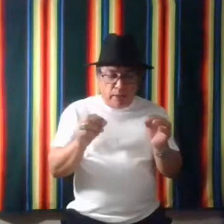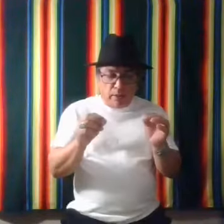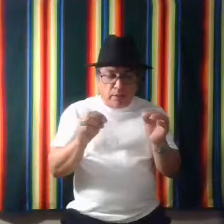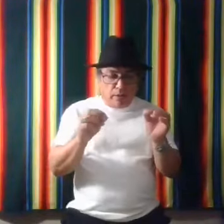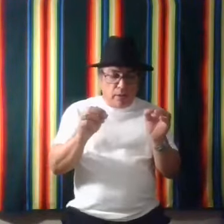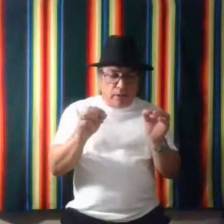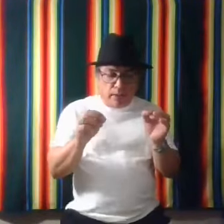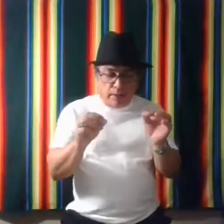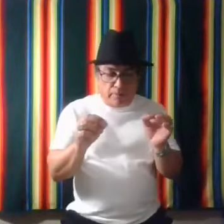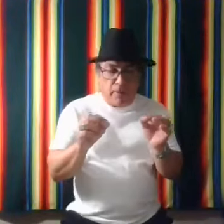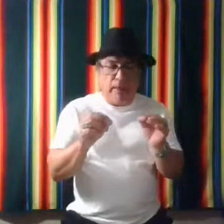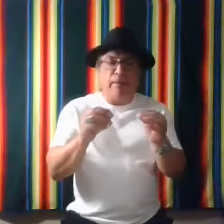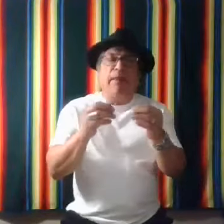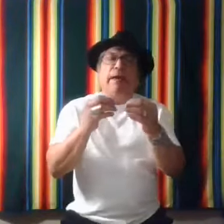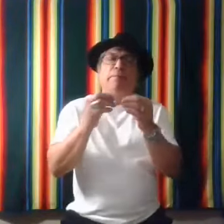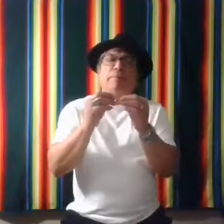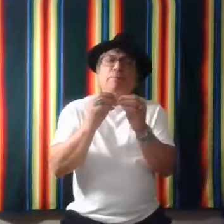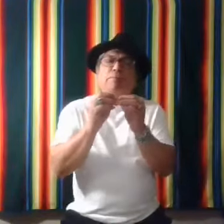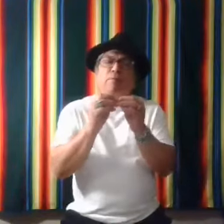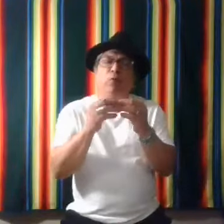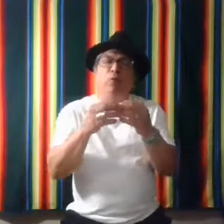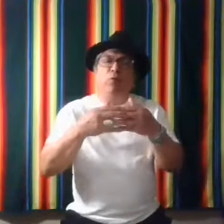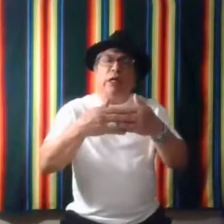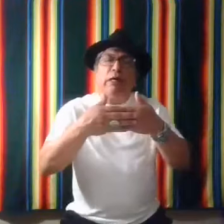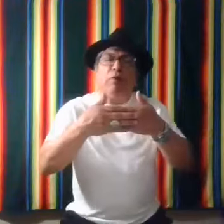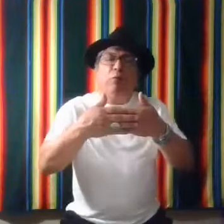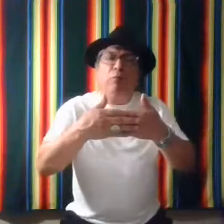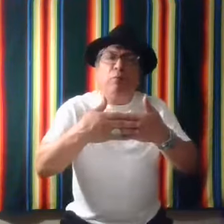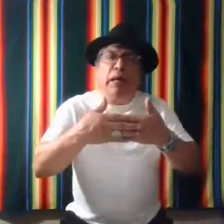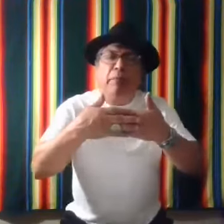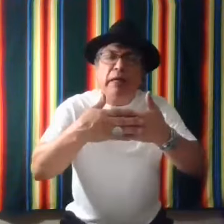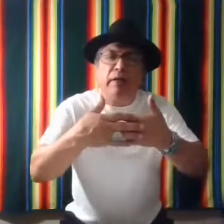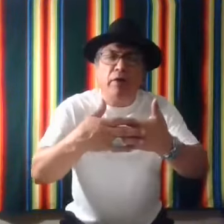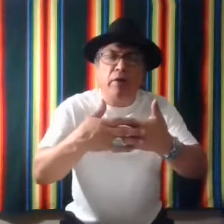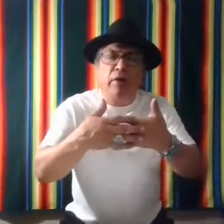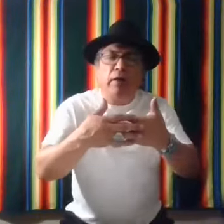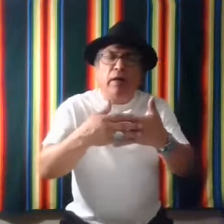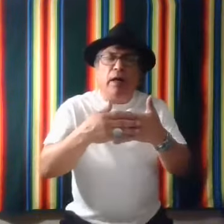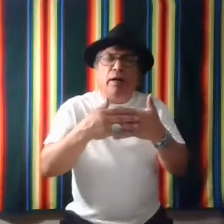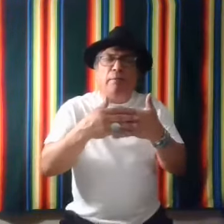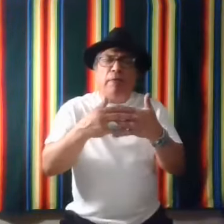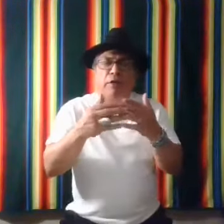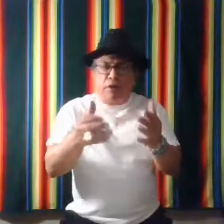um, that when we may meet another, um, Indian,